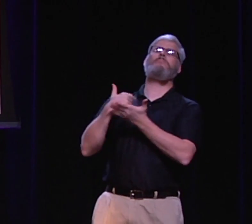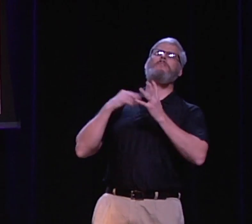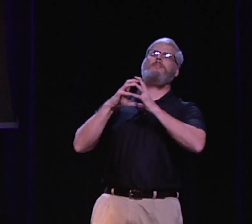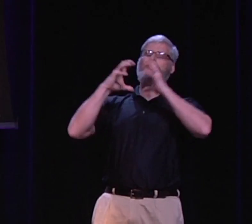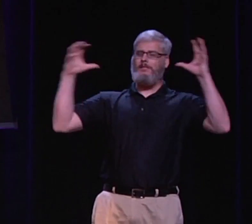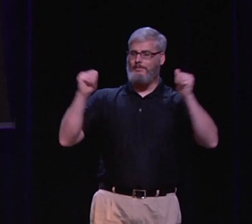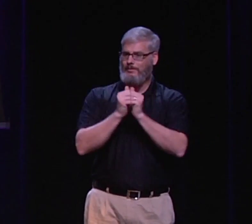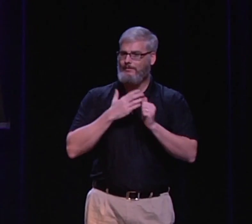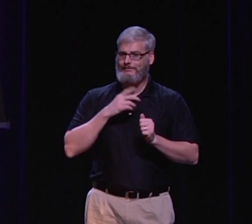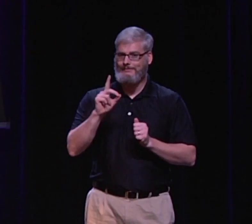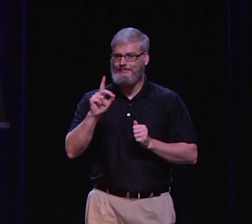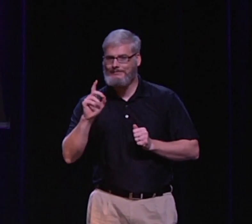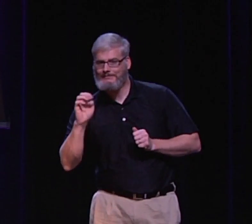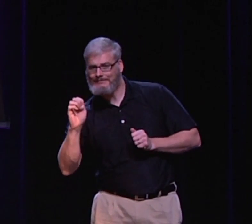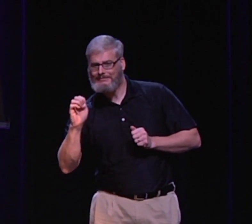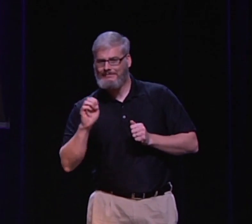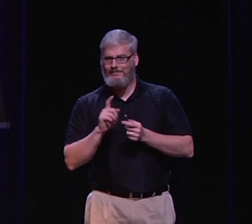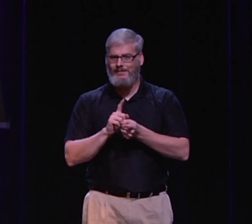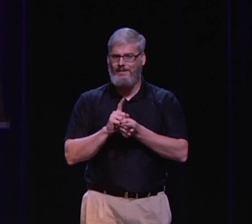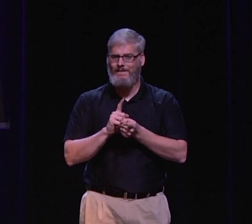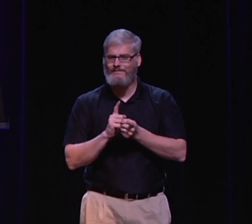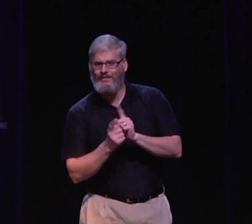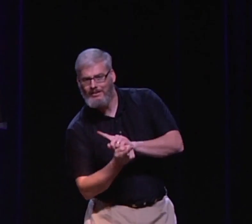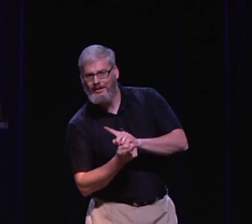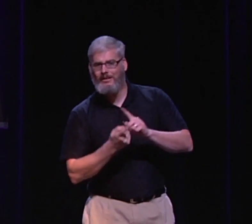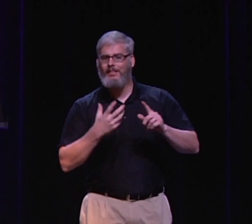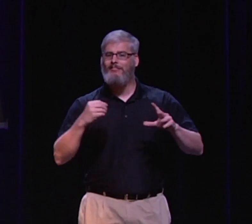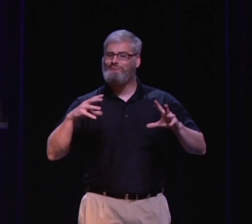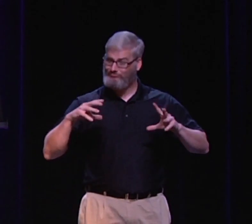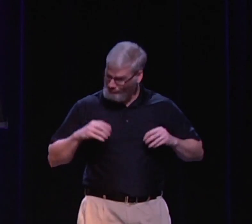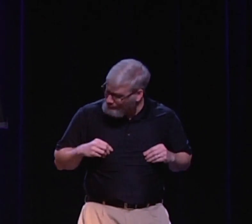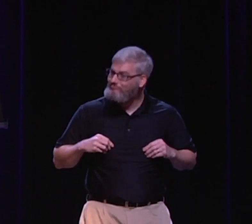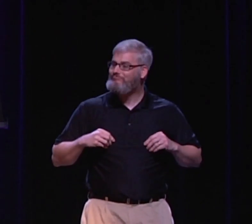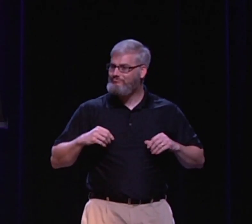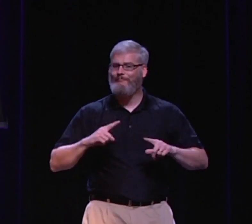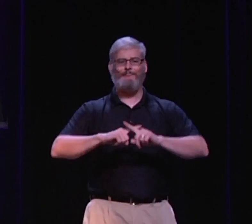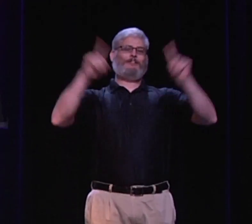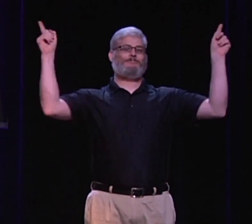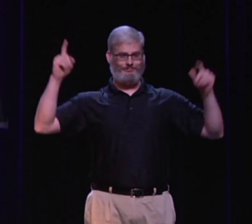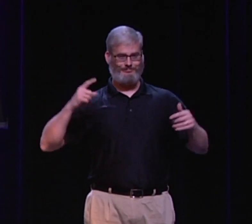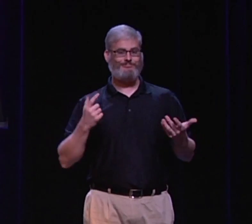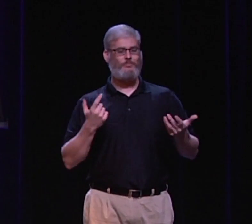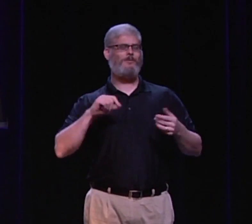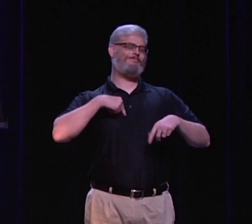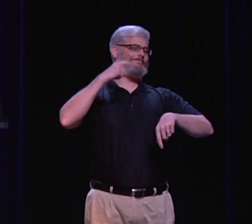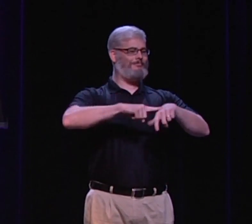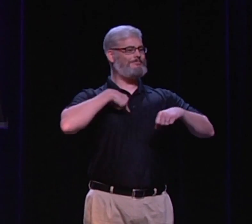And I was having a really hard time dealing with it, and I joined the Clergy Project. And the Clergy Project was something that helped me through